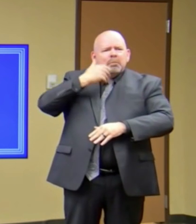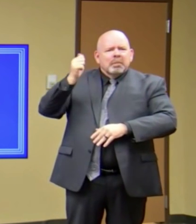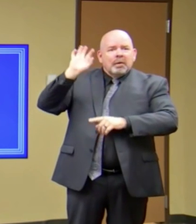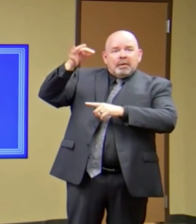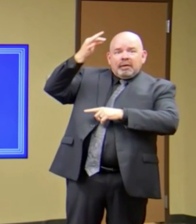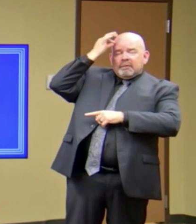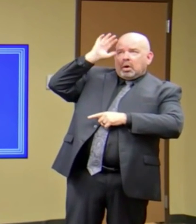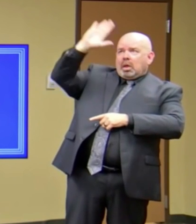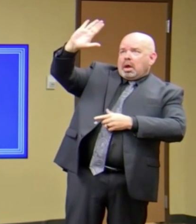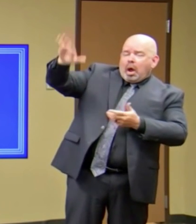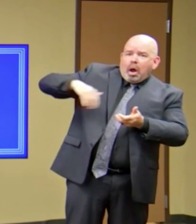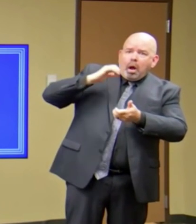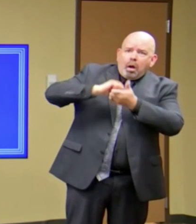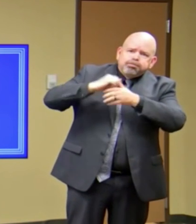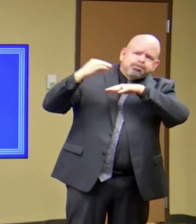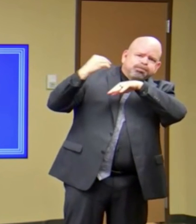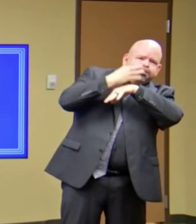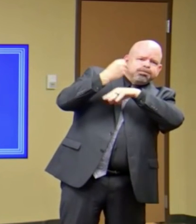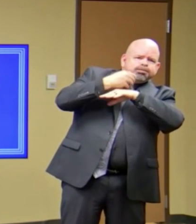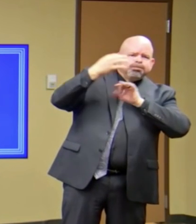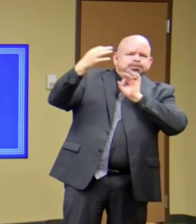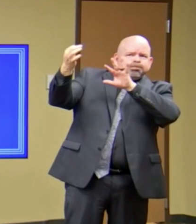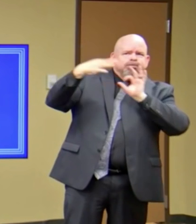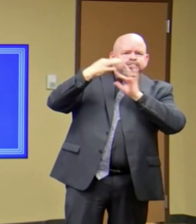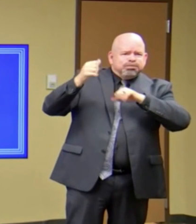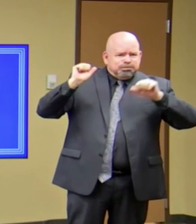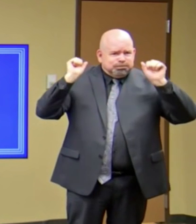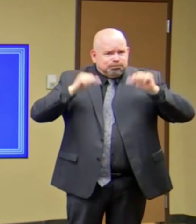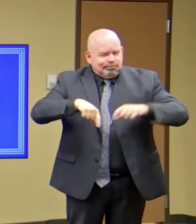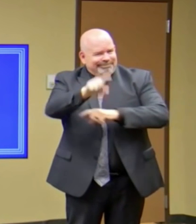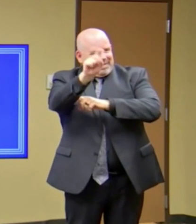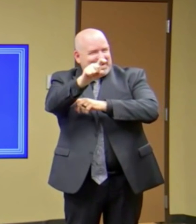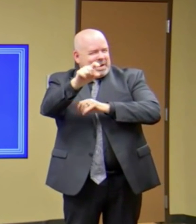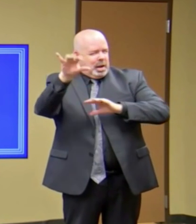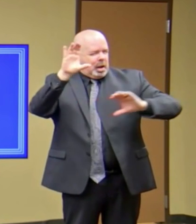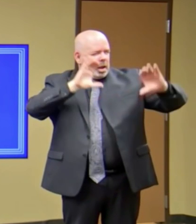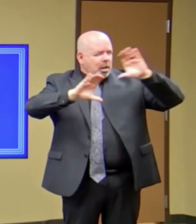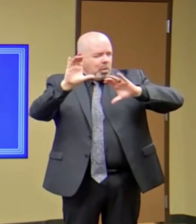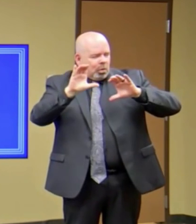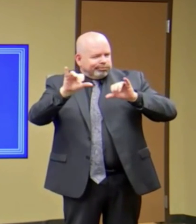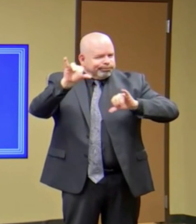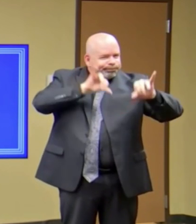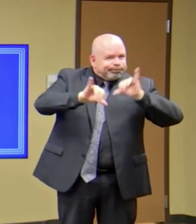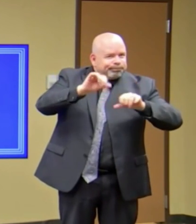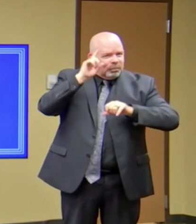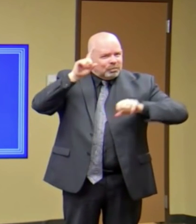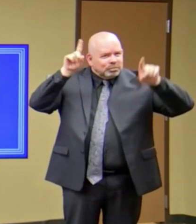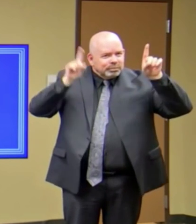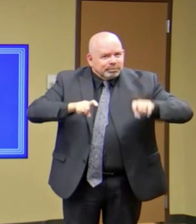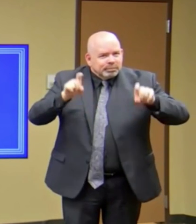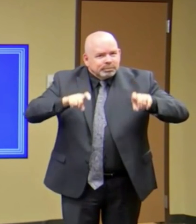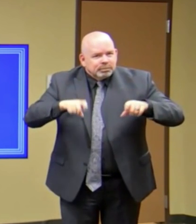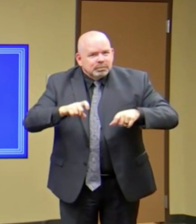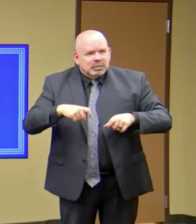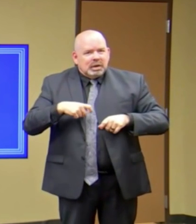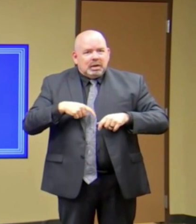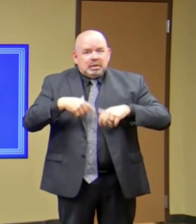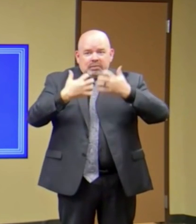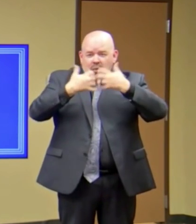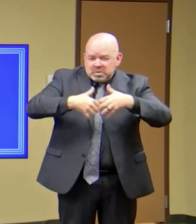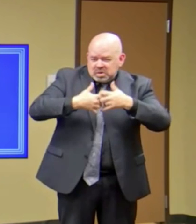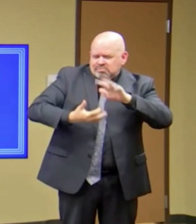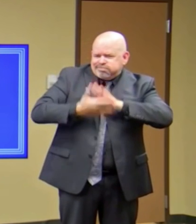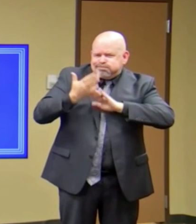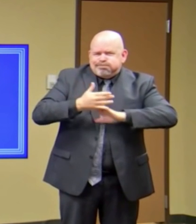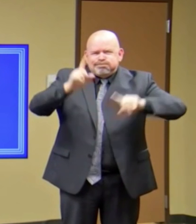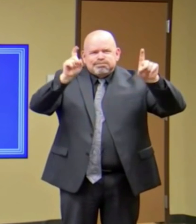could get the reagents and the kits that we need at UT Southwestern and Parkland that we've been asking for for a little